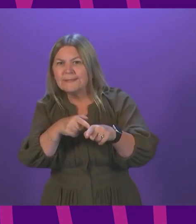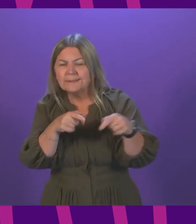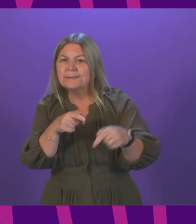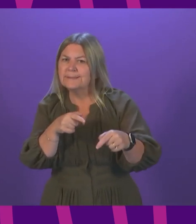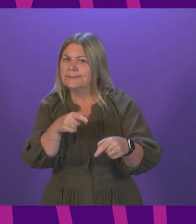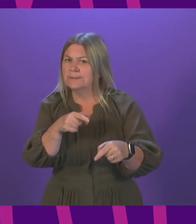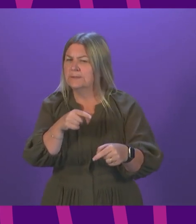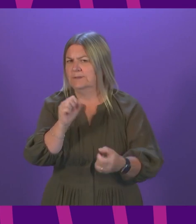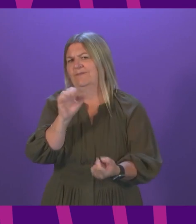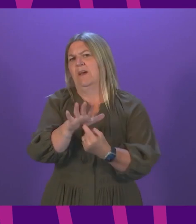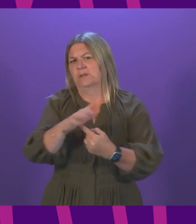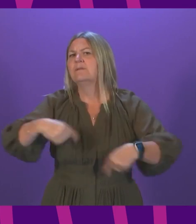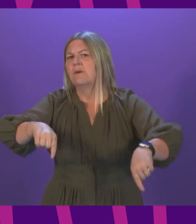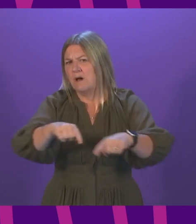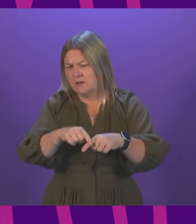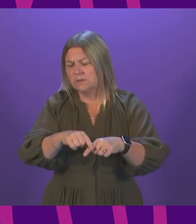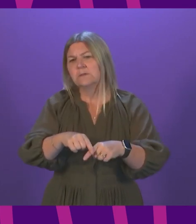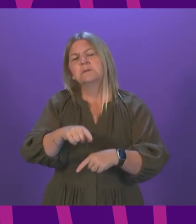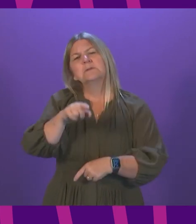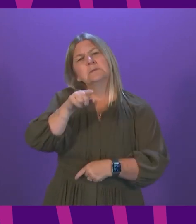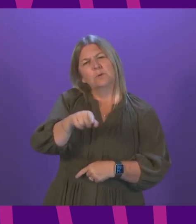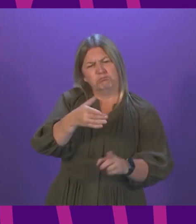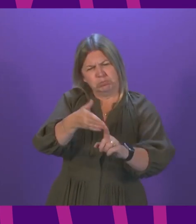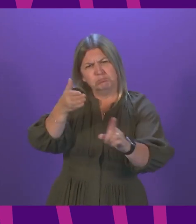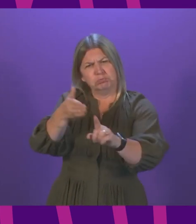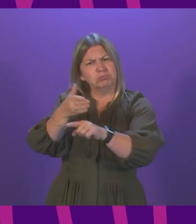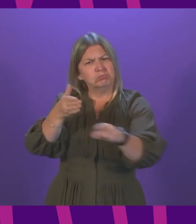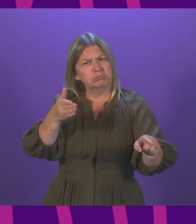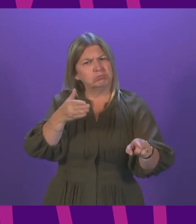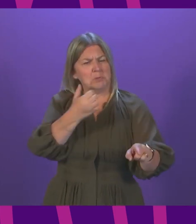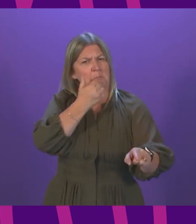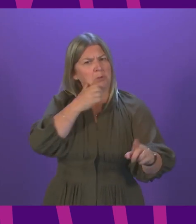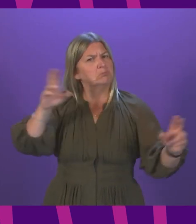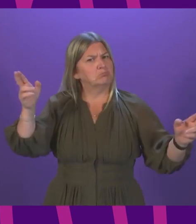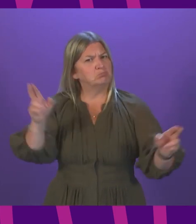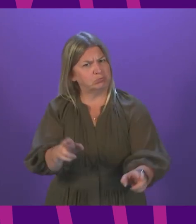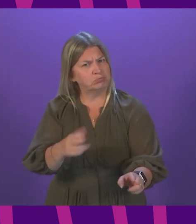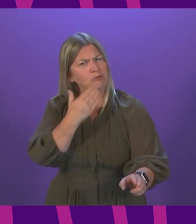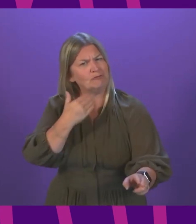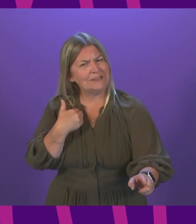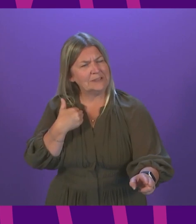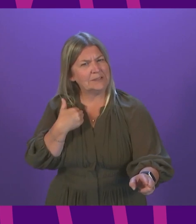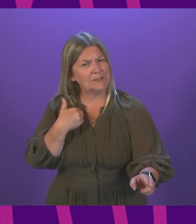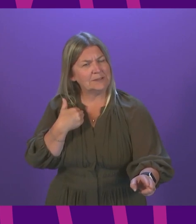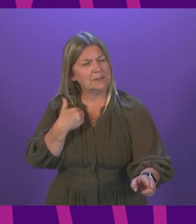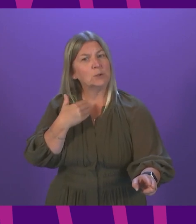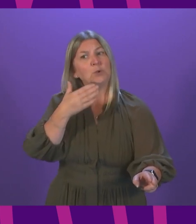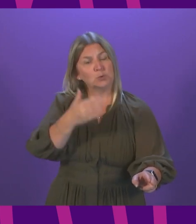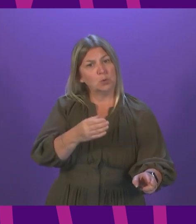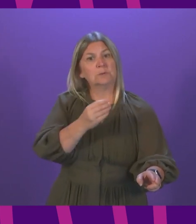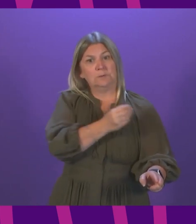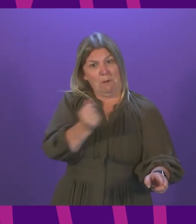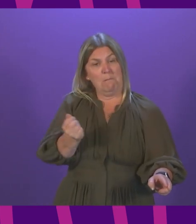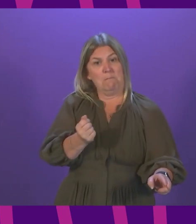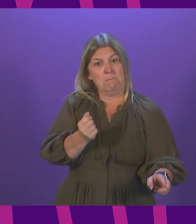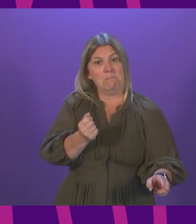few weeks, the number of contact tracing cases that have been completed has dropped. Of those, the number completed within 72